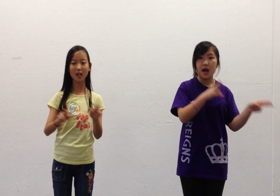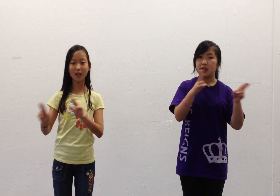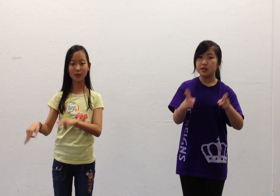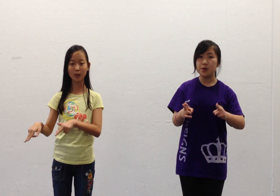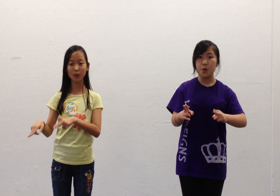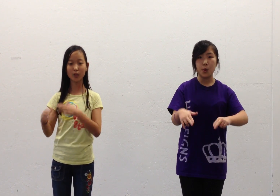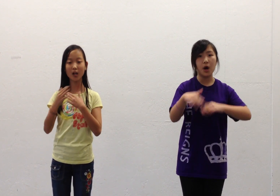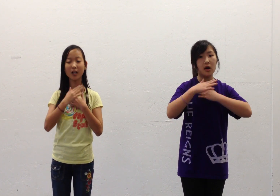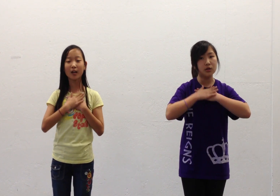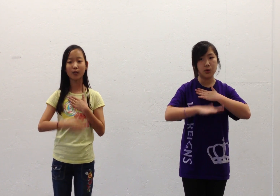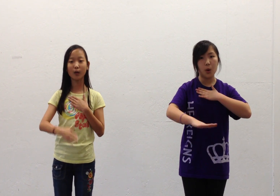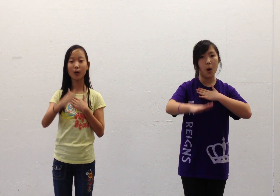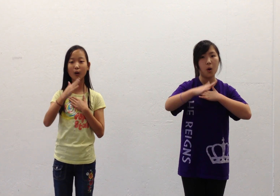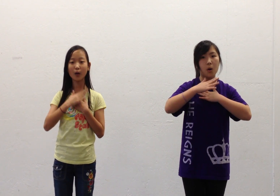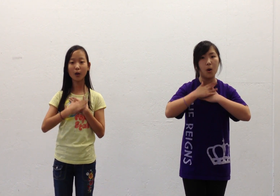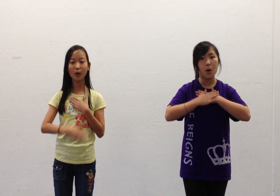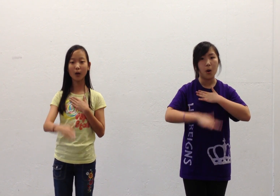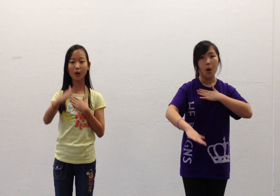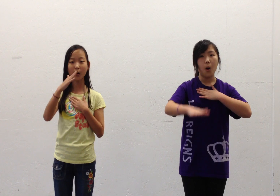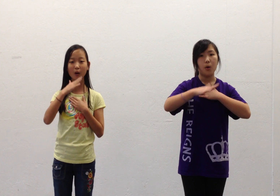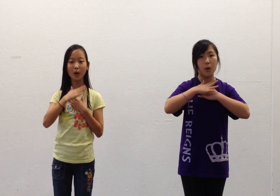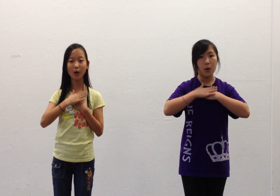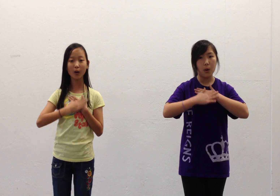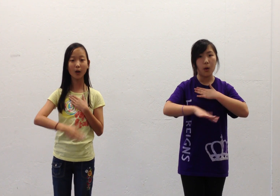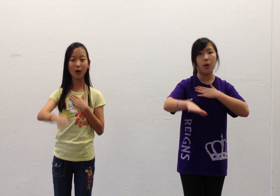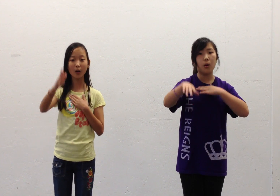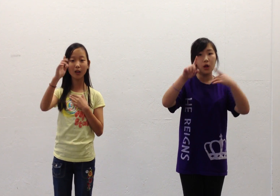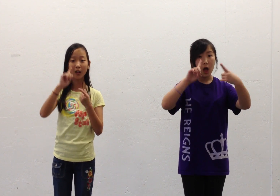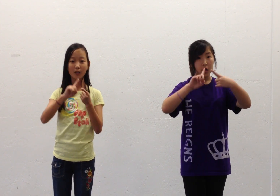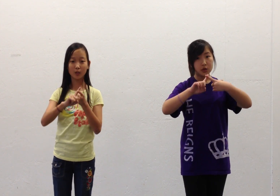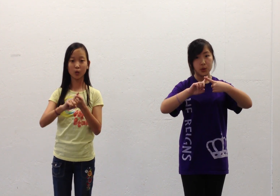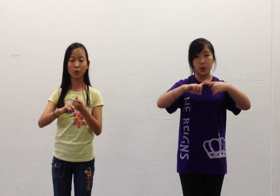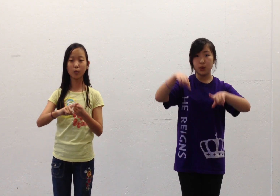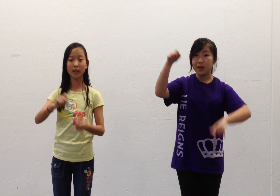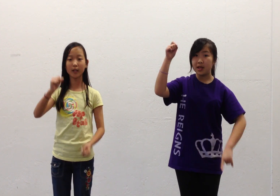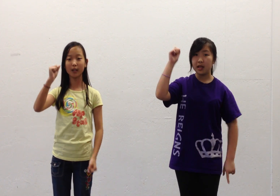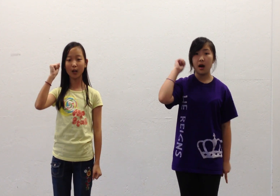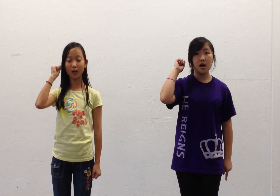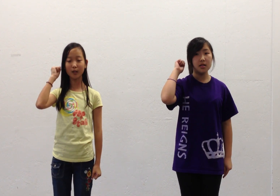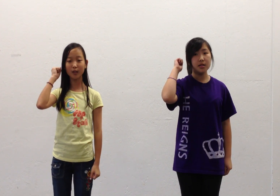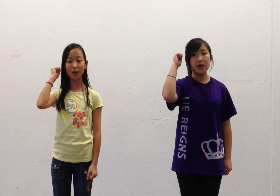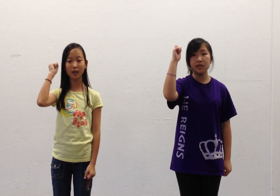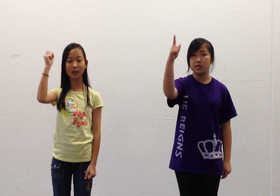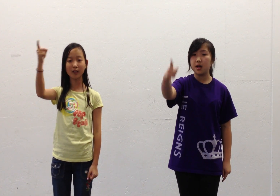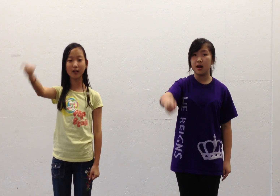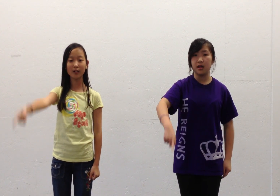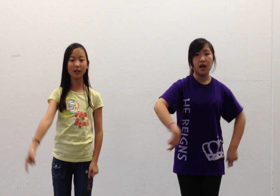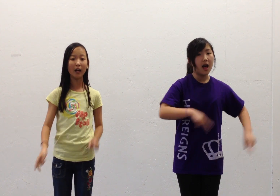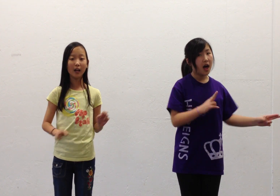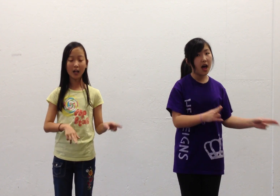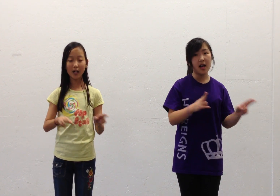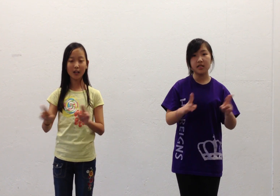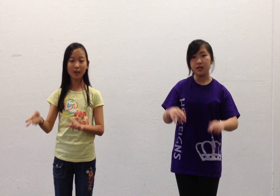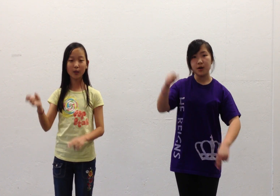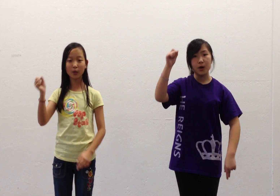as to console, to be understood as to